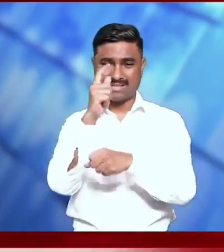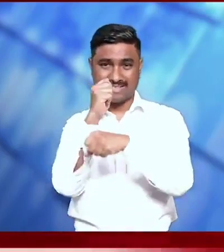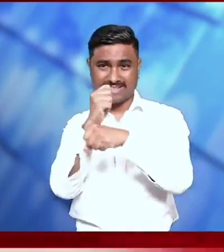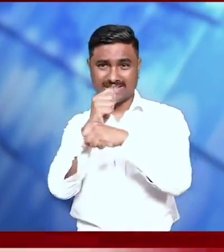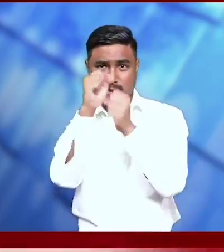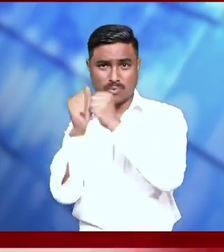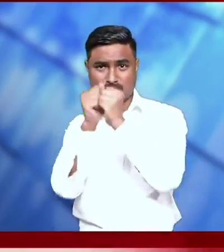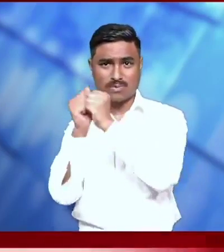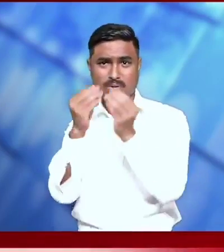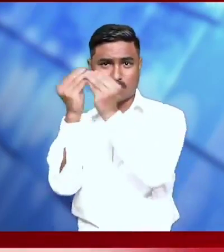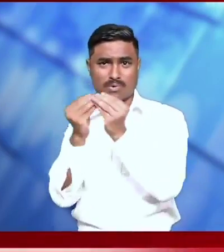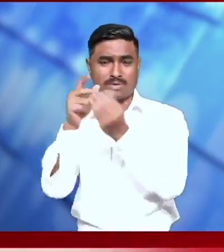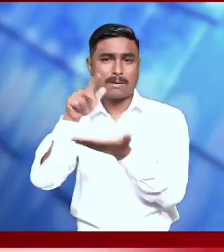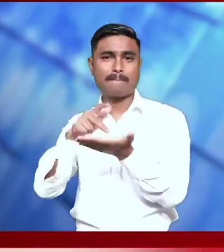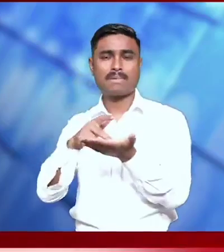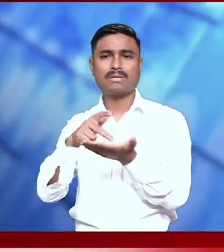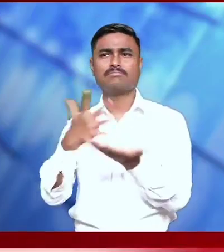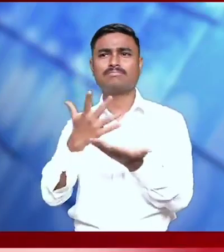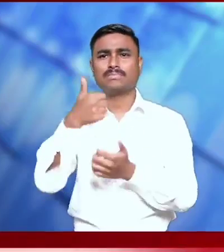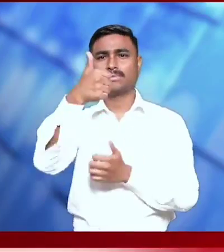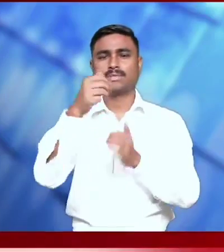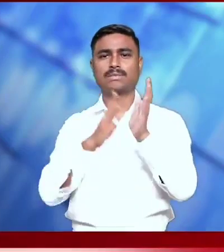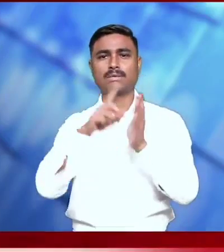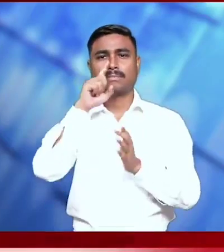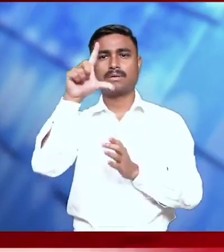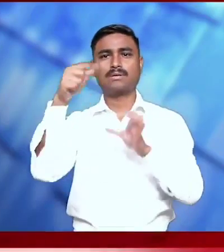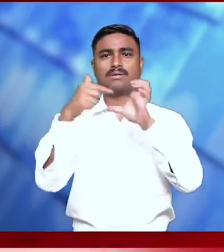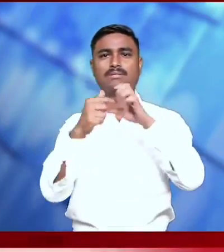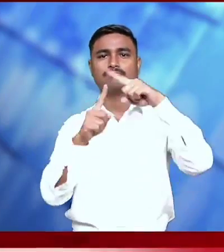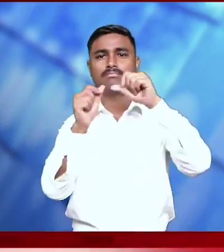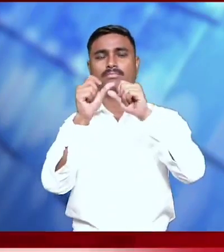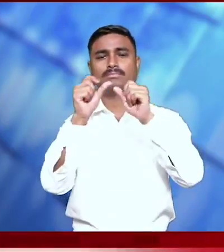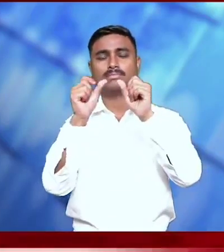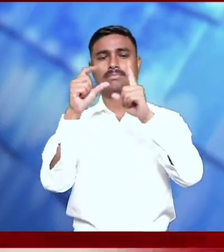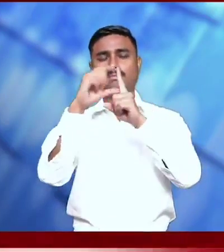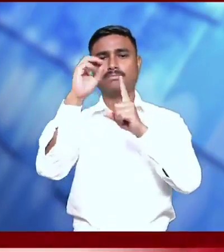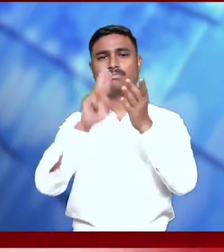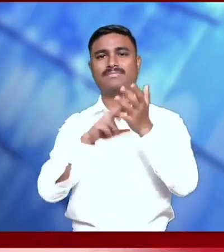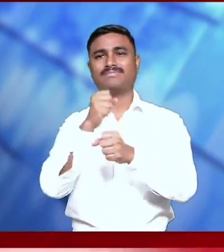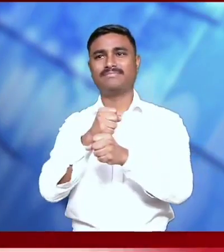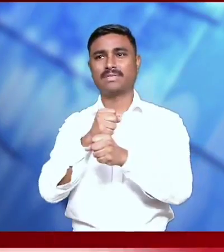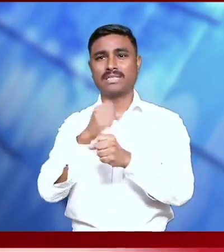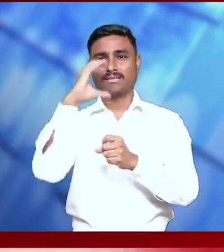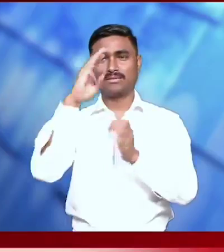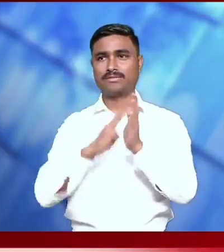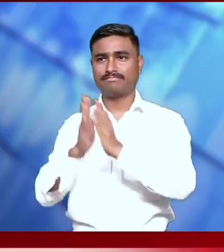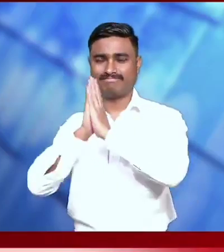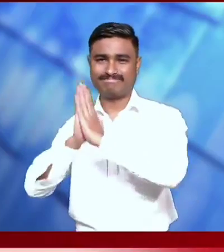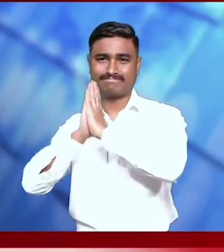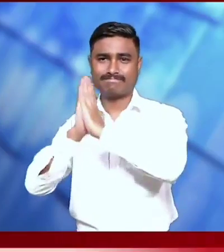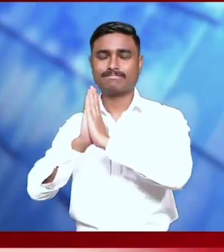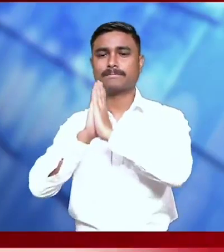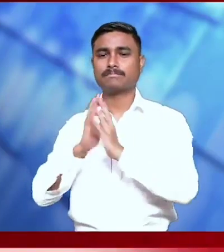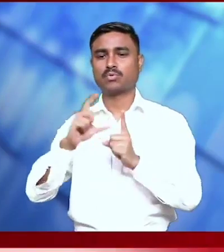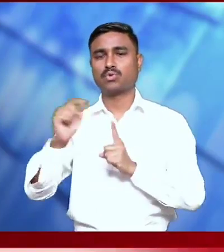Mandir at 6th Mile Thadong yesterday. He offered prayers and took blessings of Goddess Durga on behalf